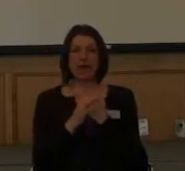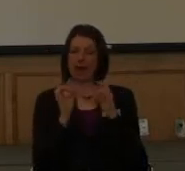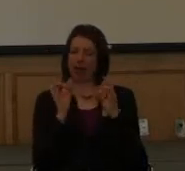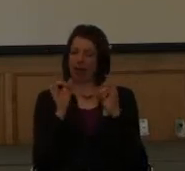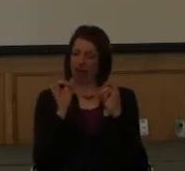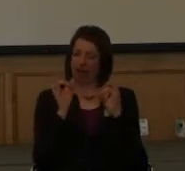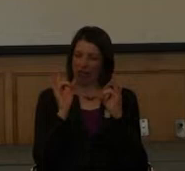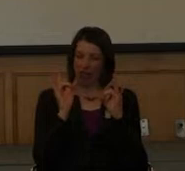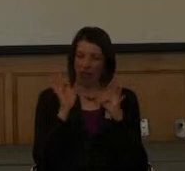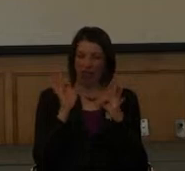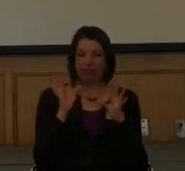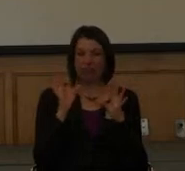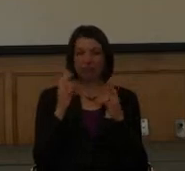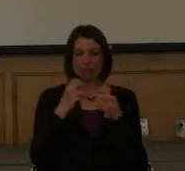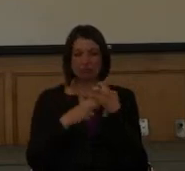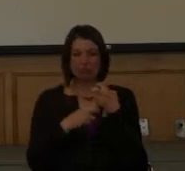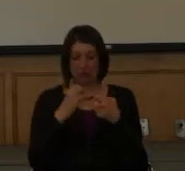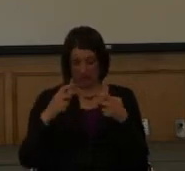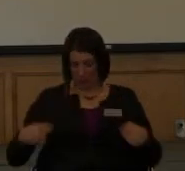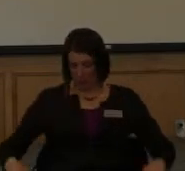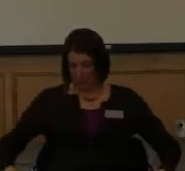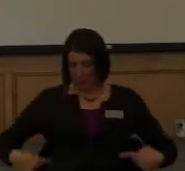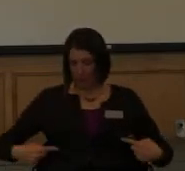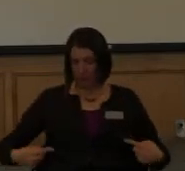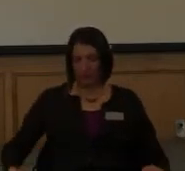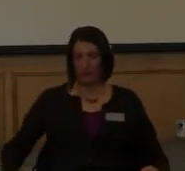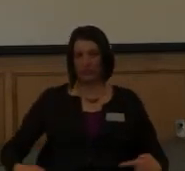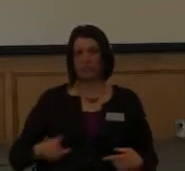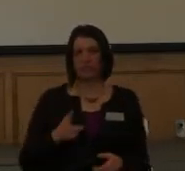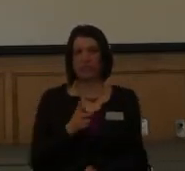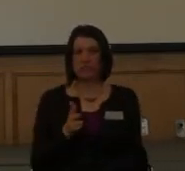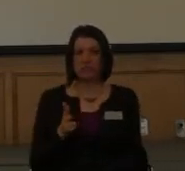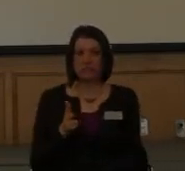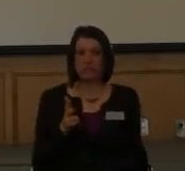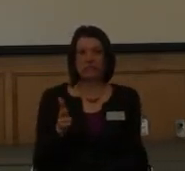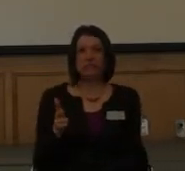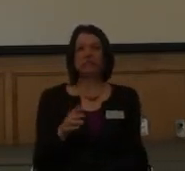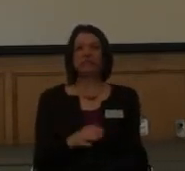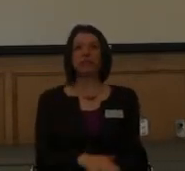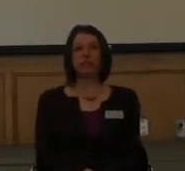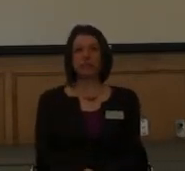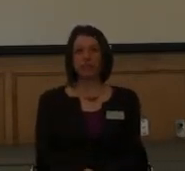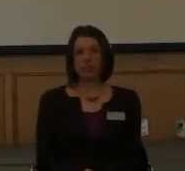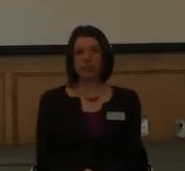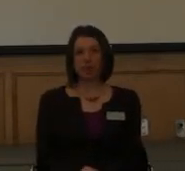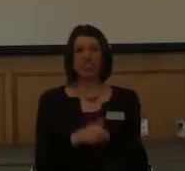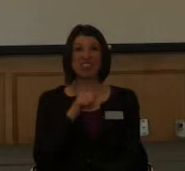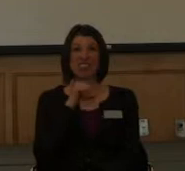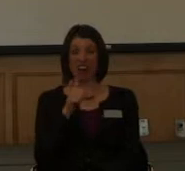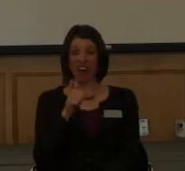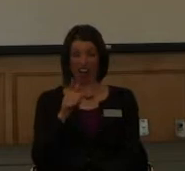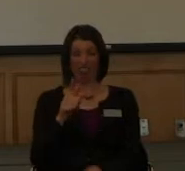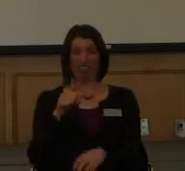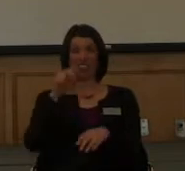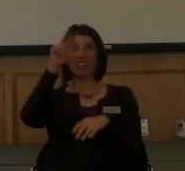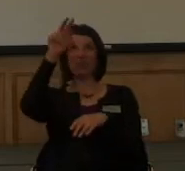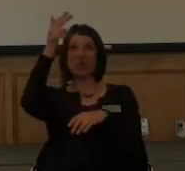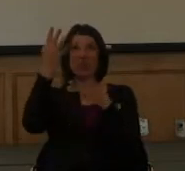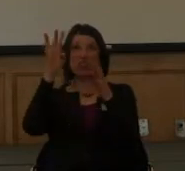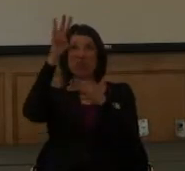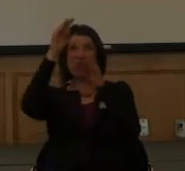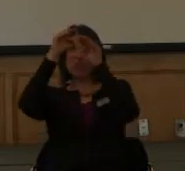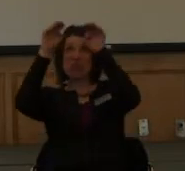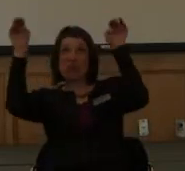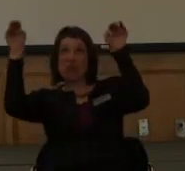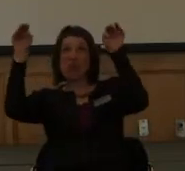in my case in a wheelchair they're on, you know, something other than ground level and need to get down and maybe the